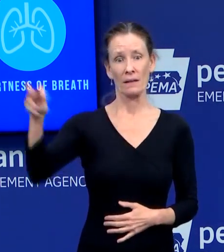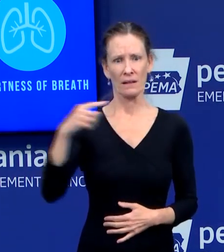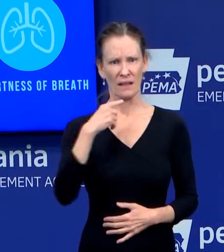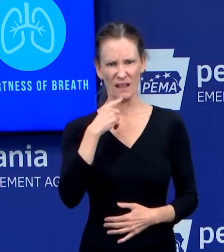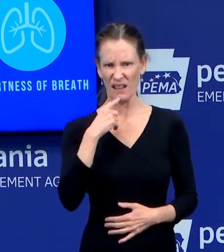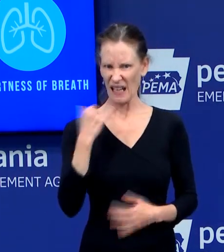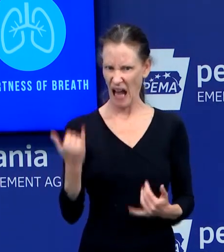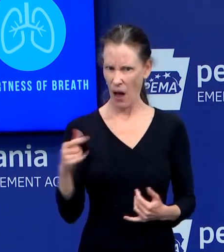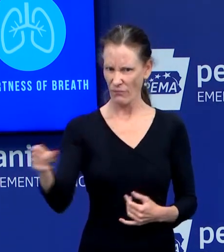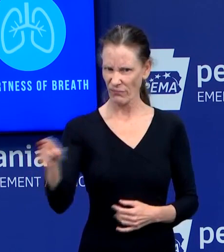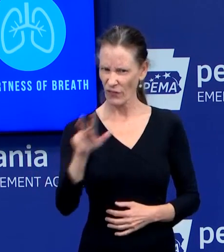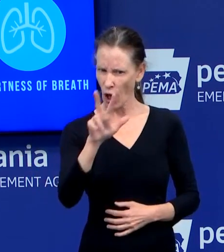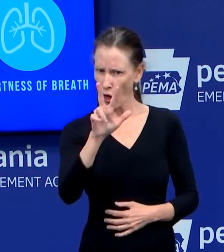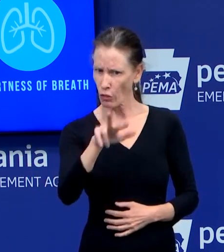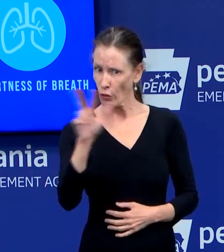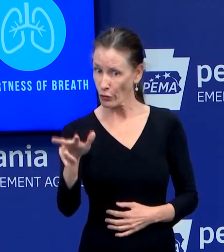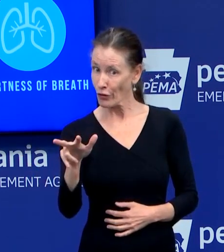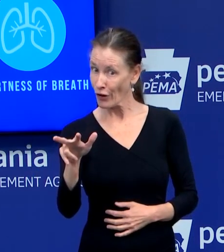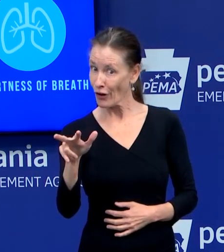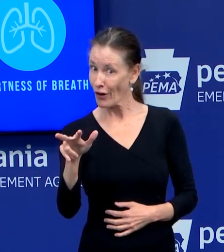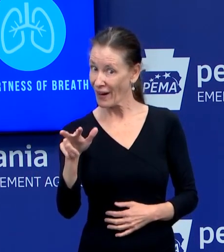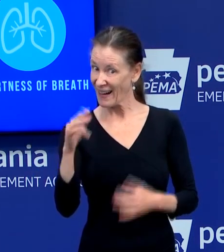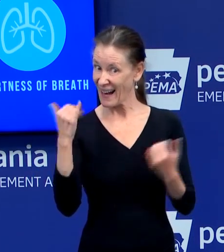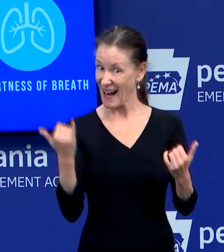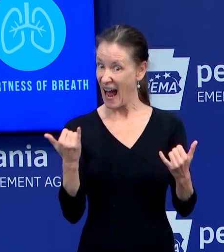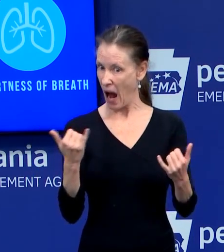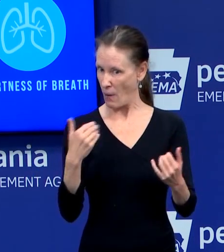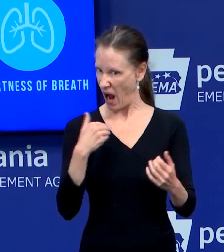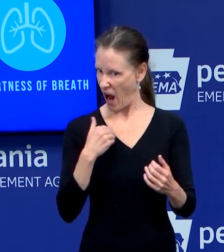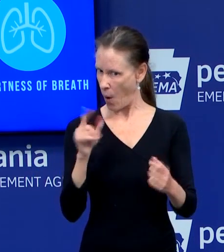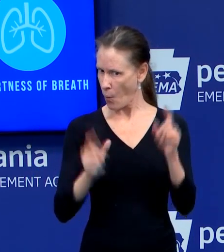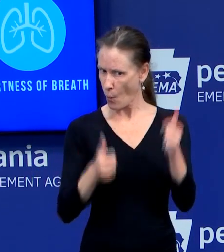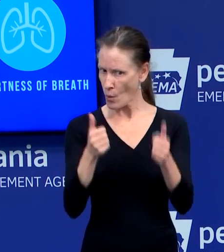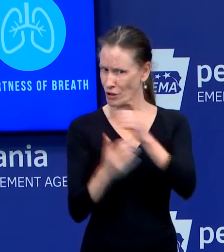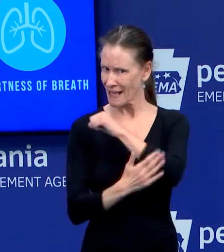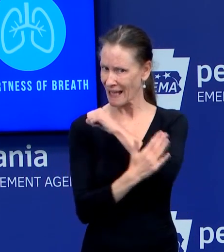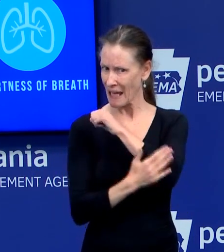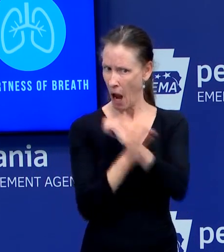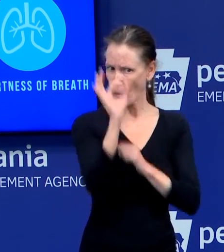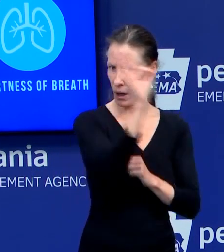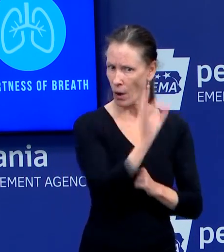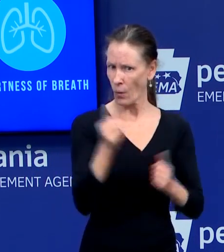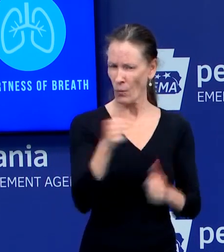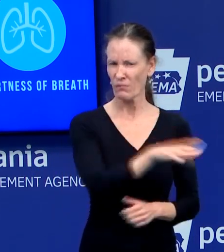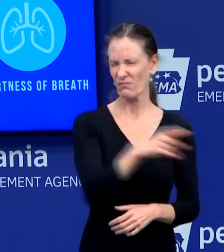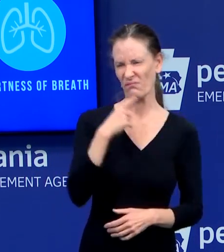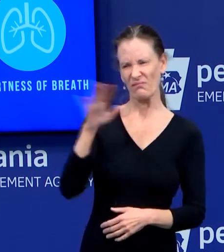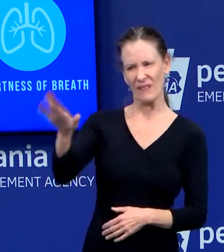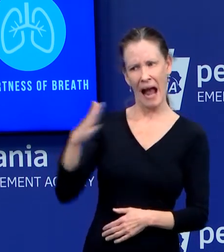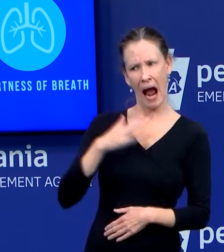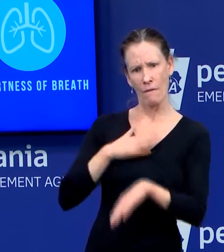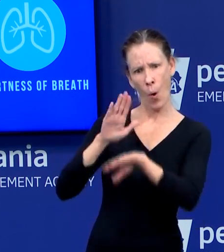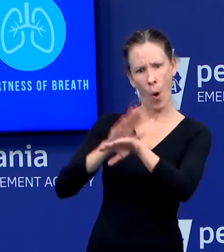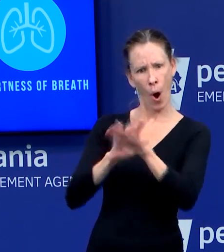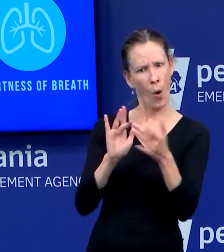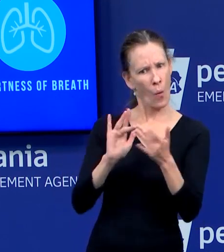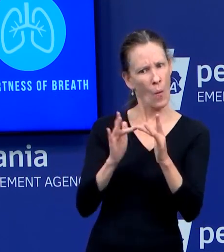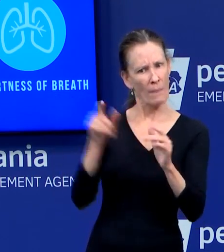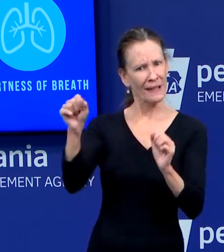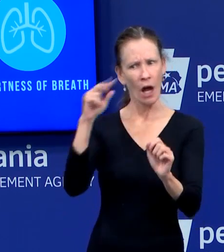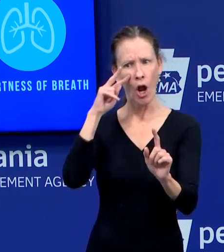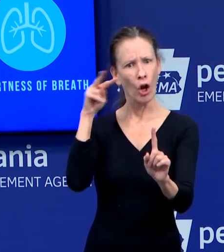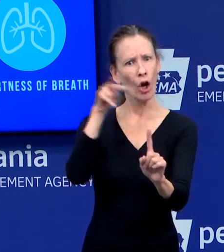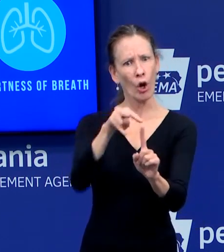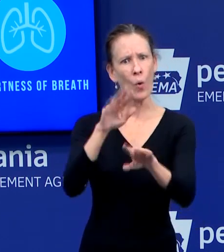all the 33 patients counties. Well, before the press conference, the total for Montgomery was 17. Have there been cases added to